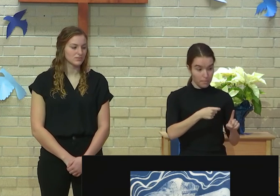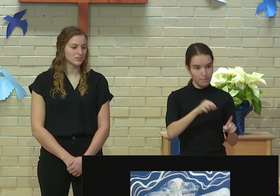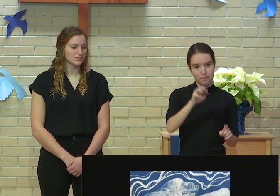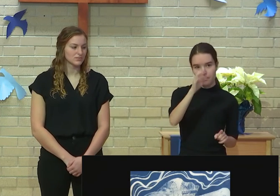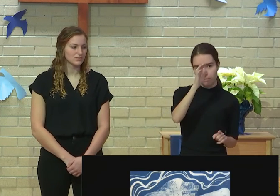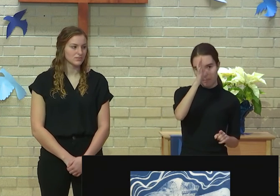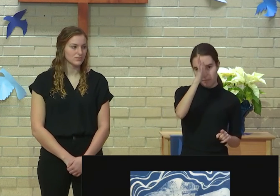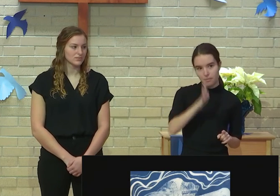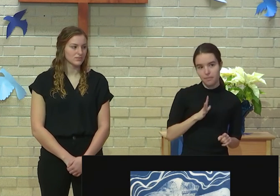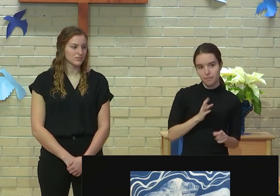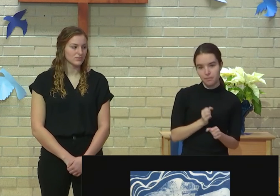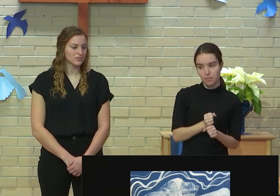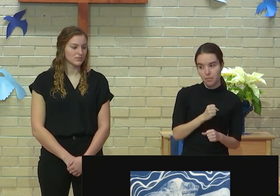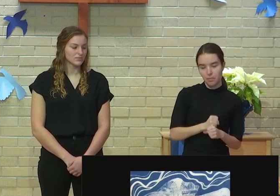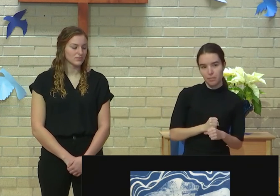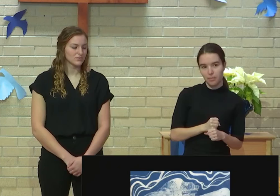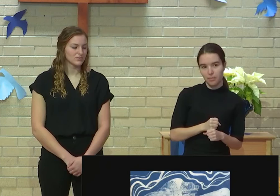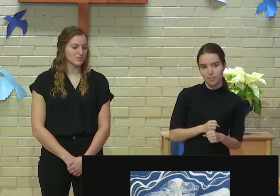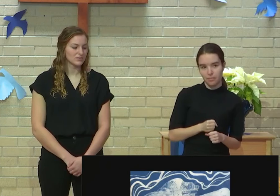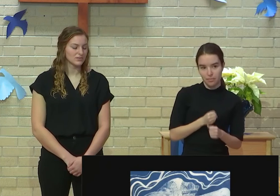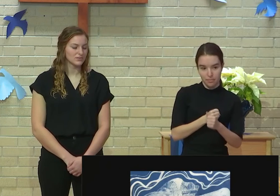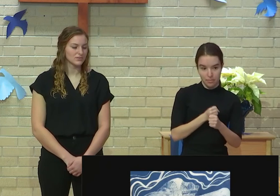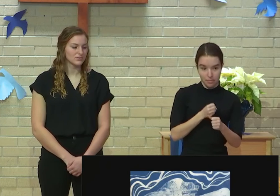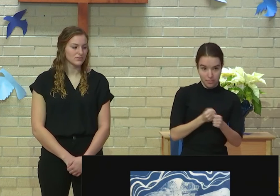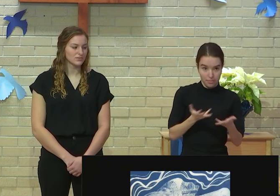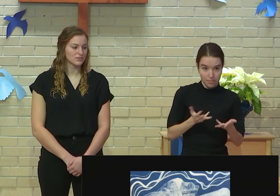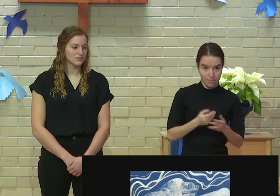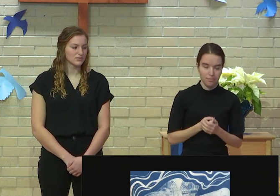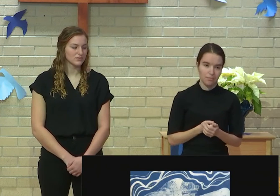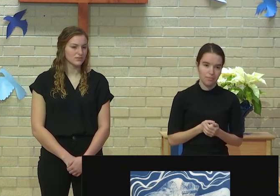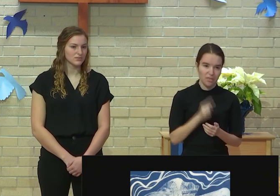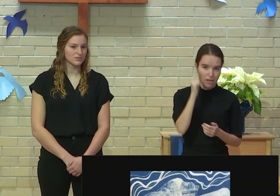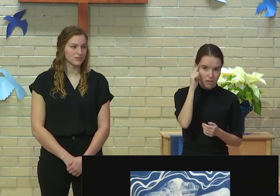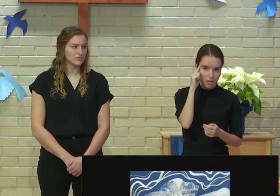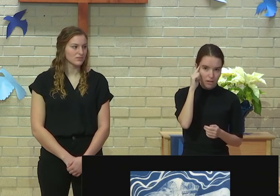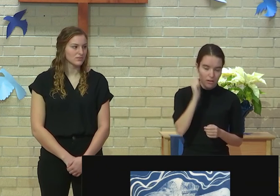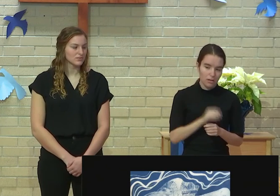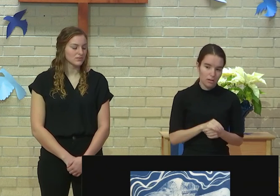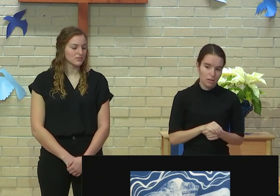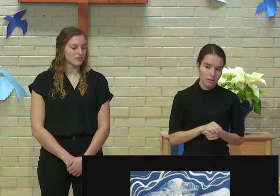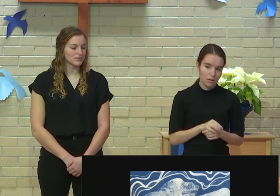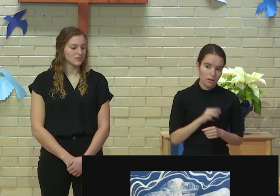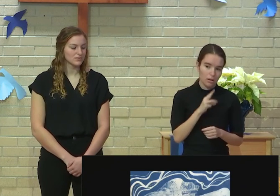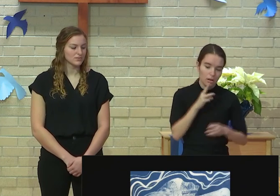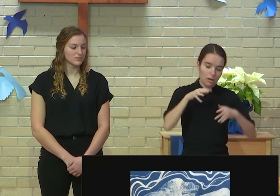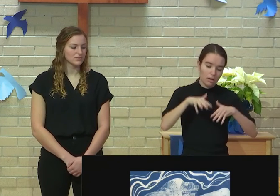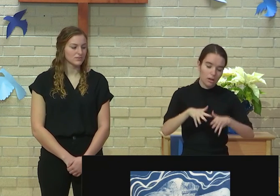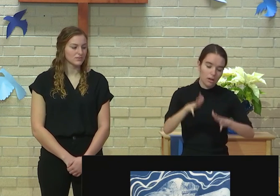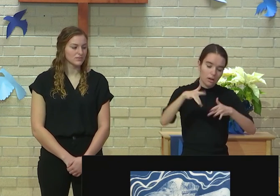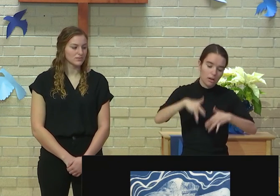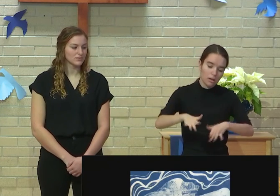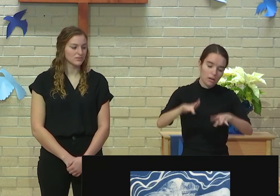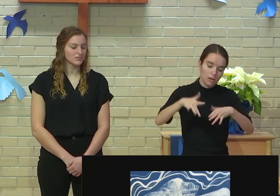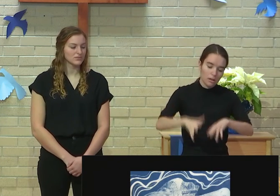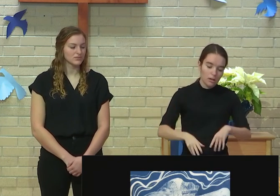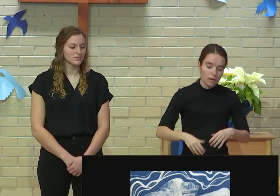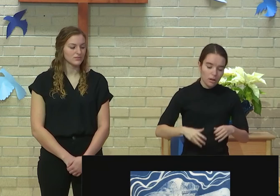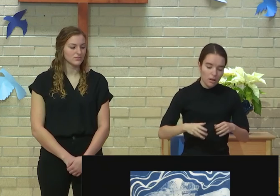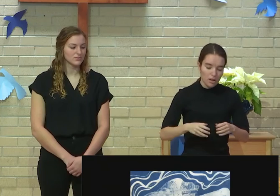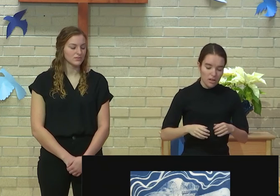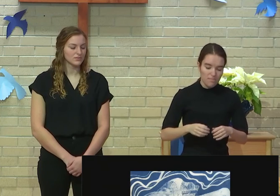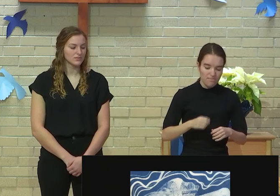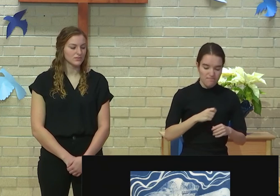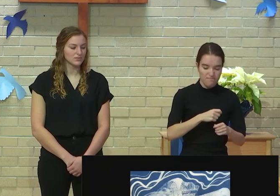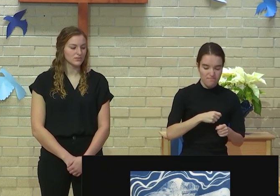And I was sort of thinking about the pollution in the ocean and how there's some fact about microplastics and how